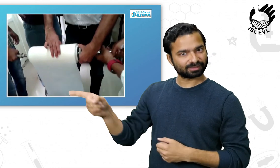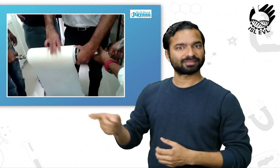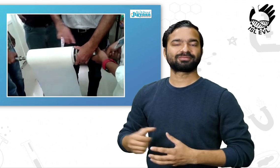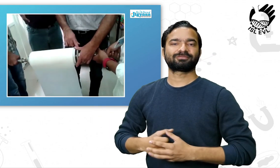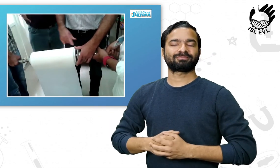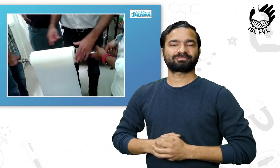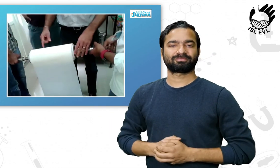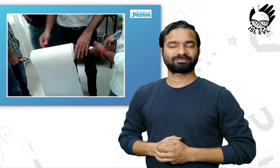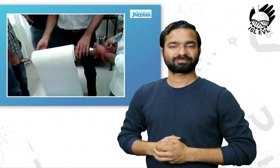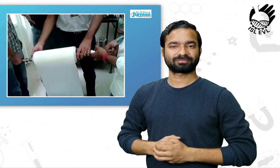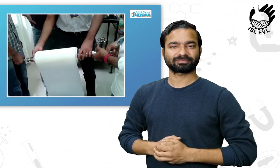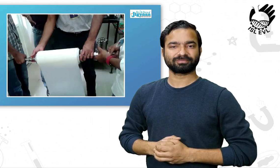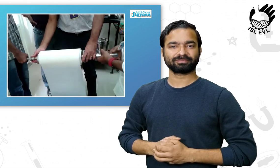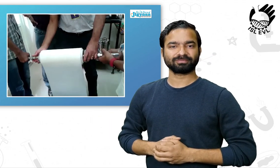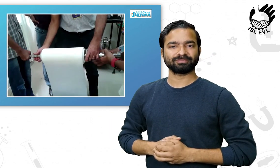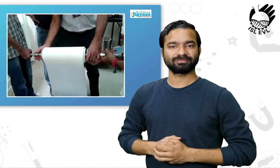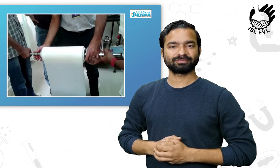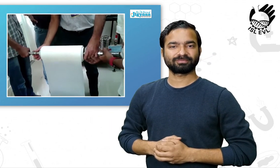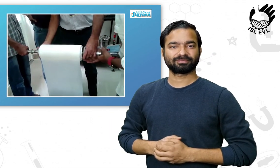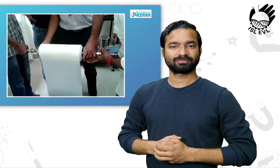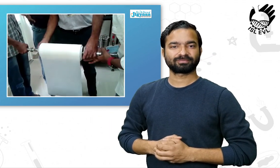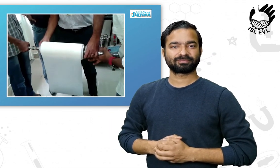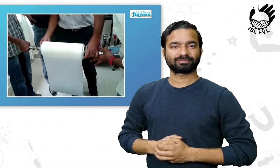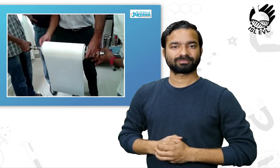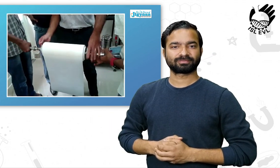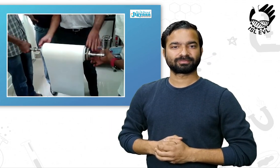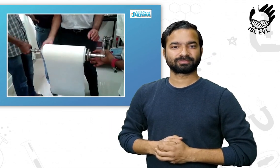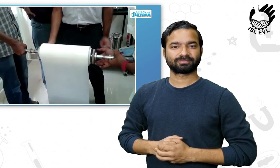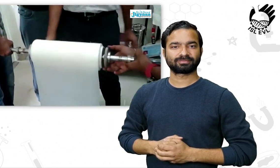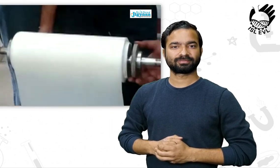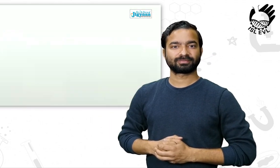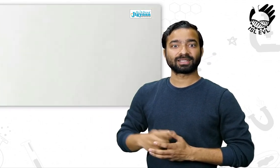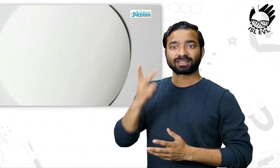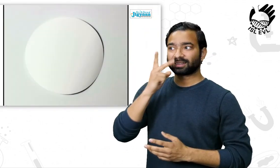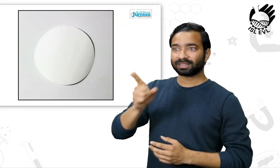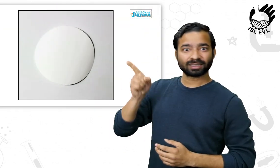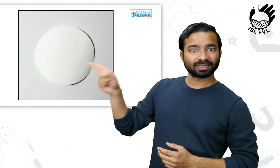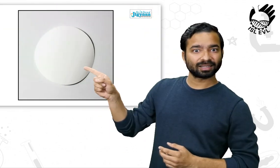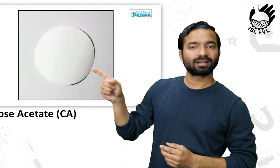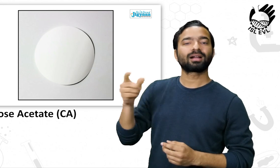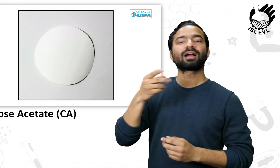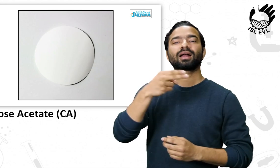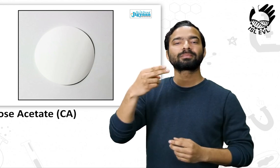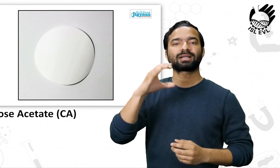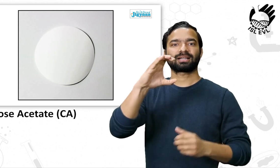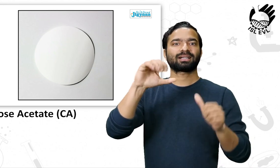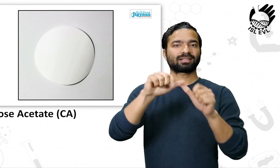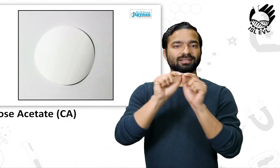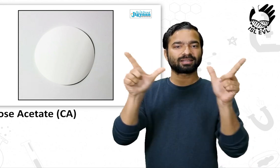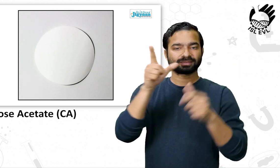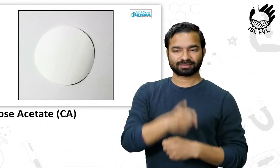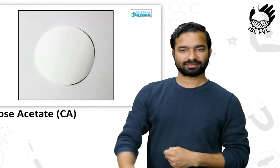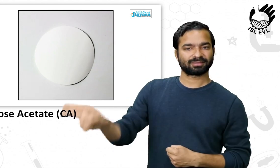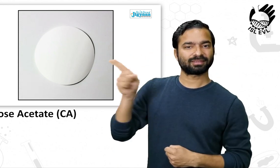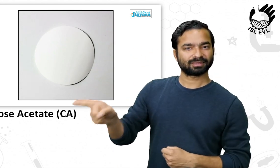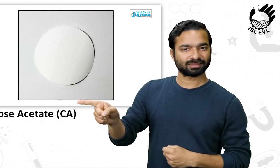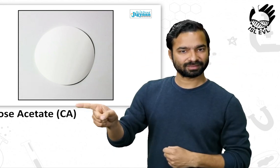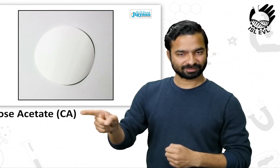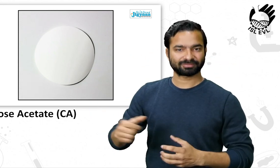polymers for the production of these membranes are cellulose acetate,